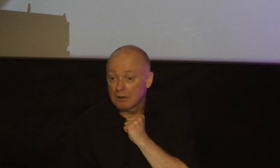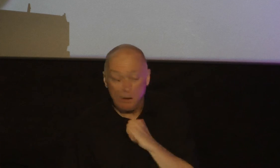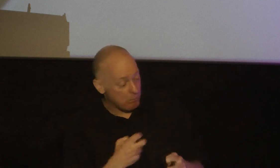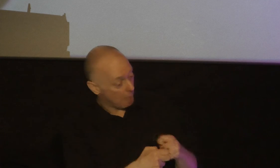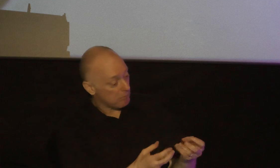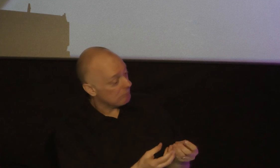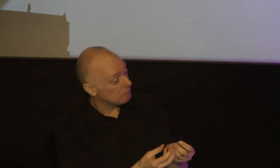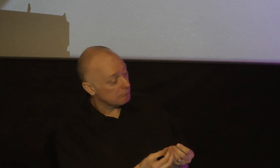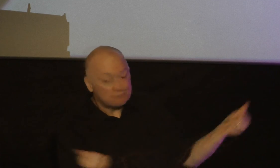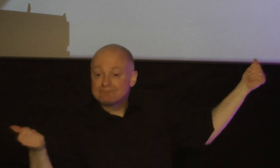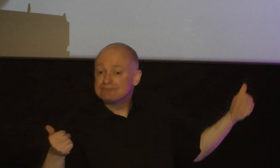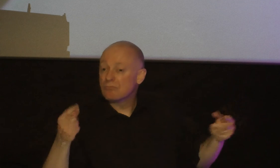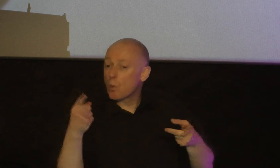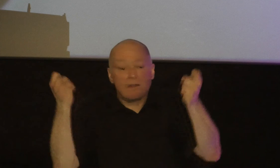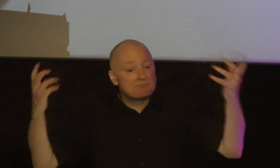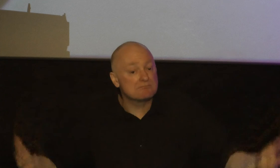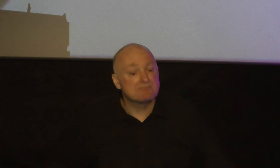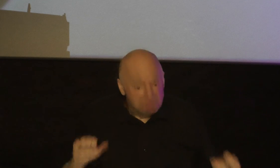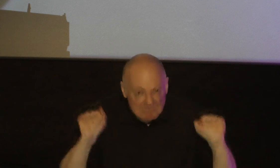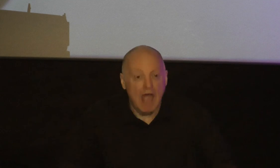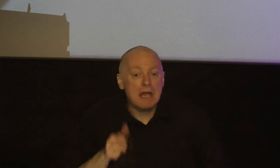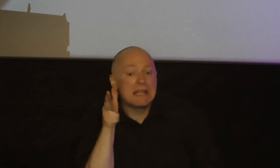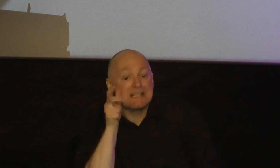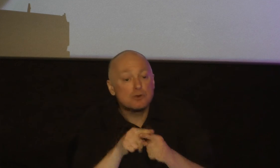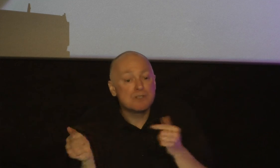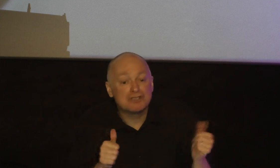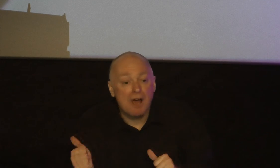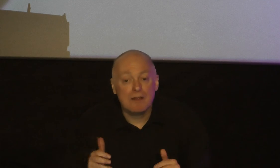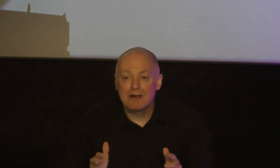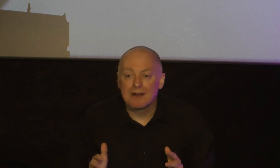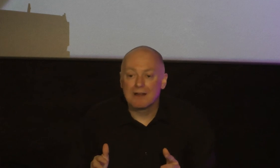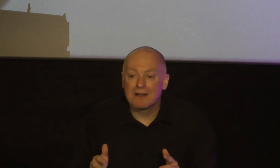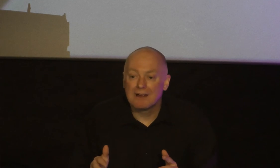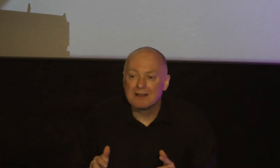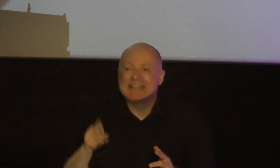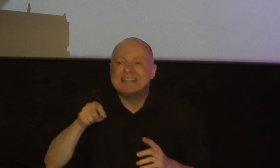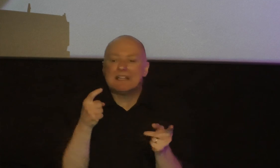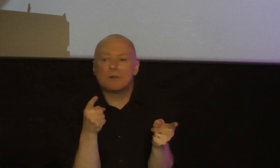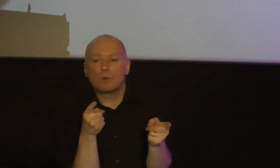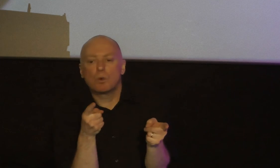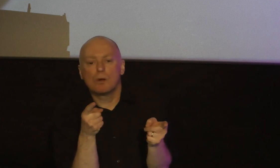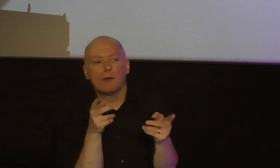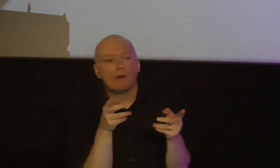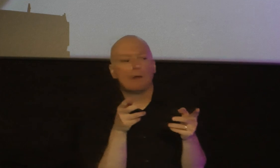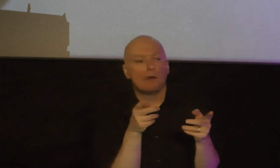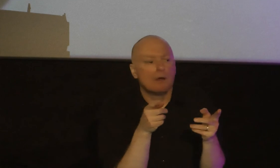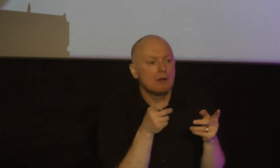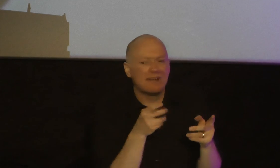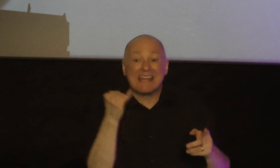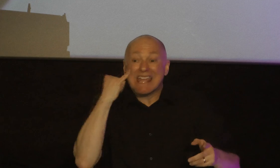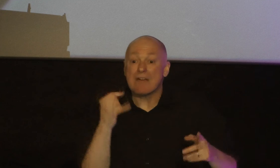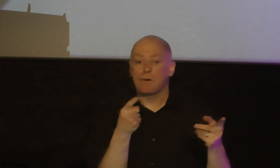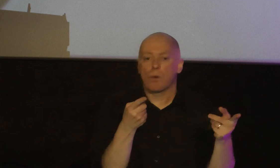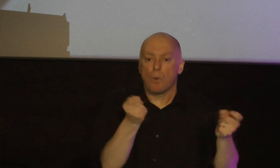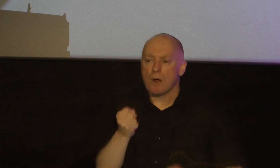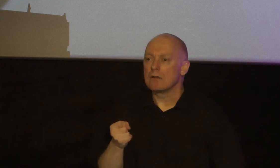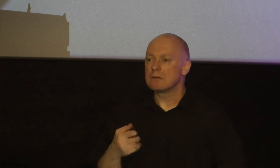solved but to the extent that there is a quickness to speak to the extent that there is a quickness to be angry it